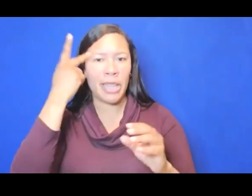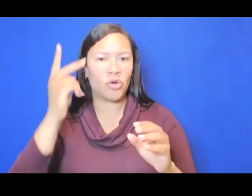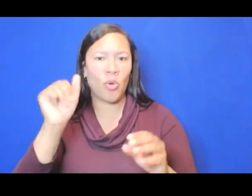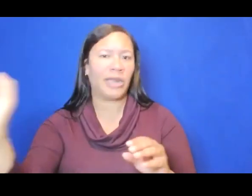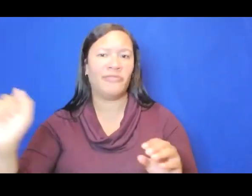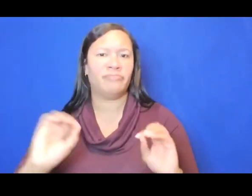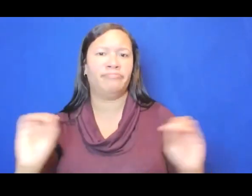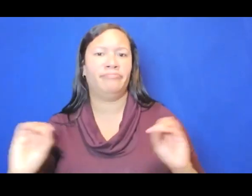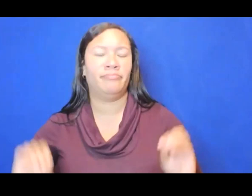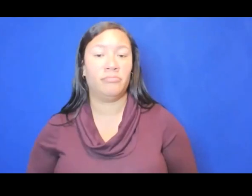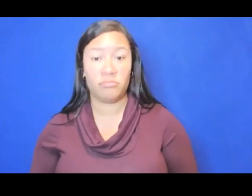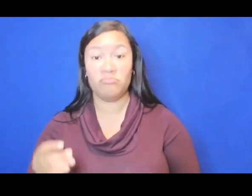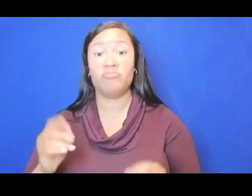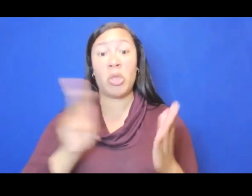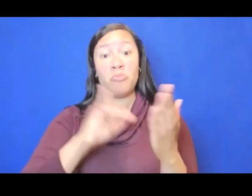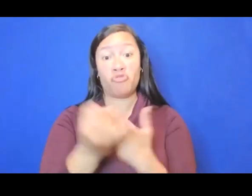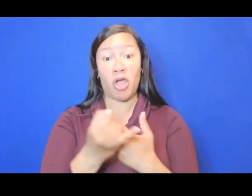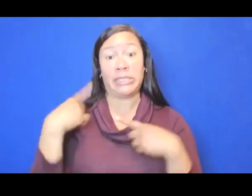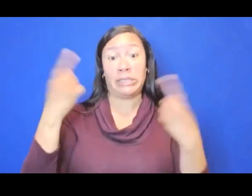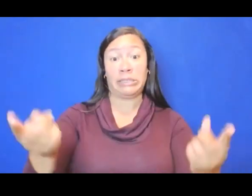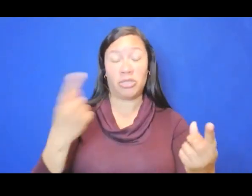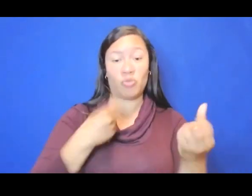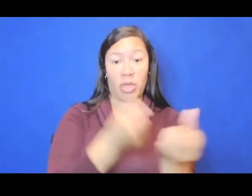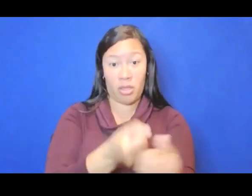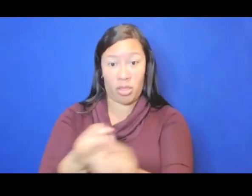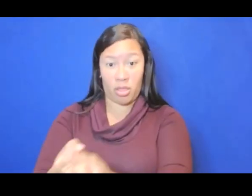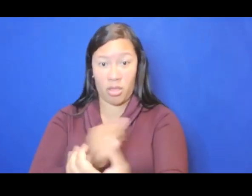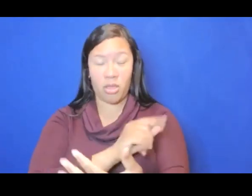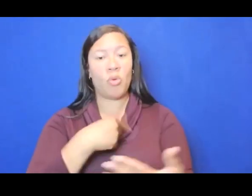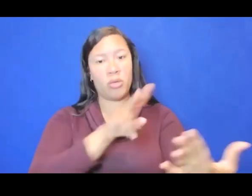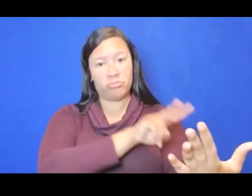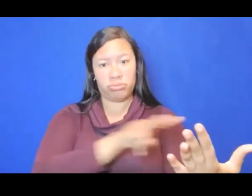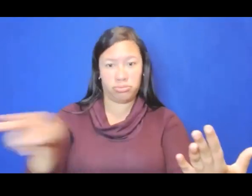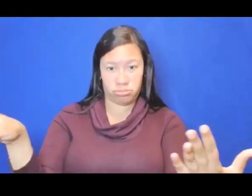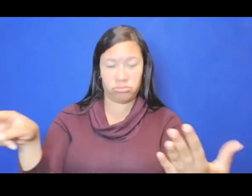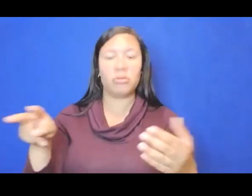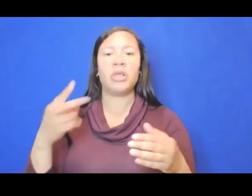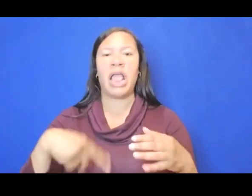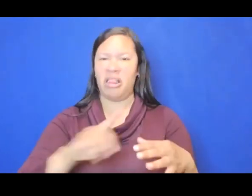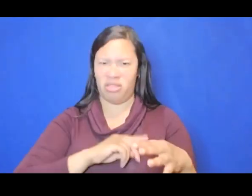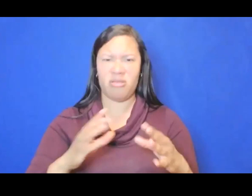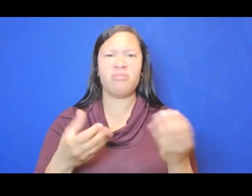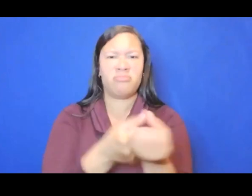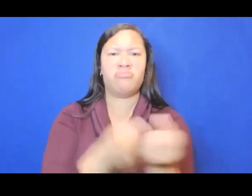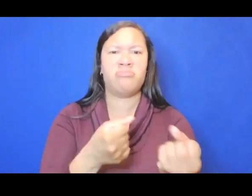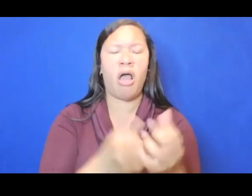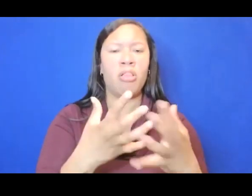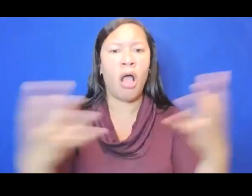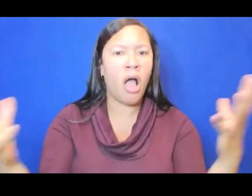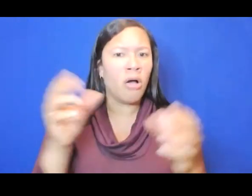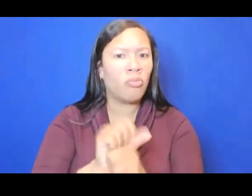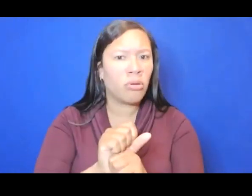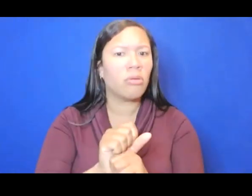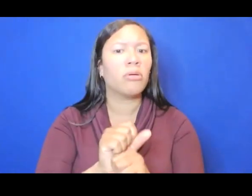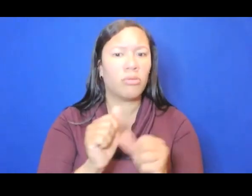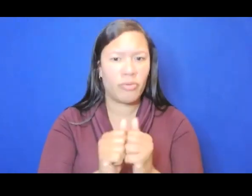projects that we've funded in the past, you'll note that we have taken on a lot of work and supported a lot of work that has